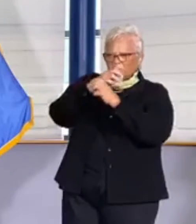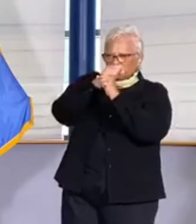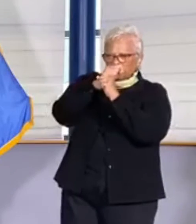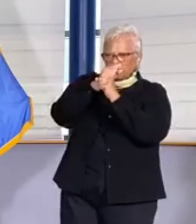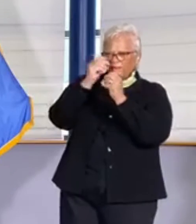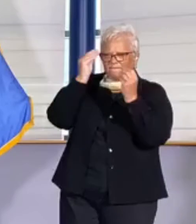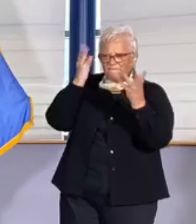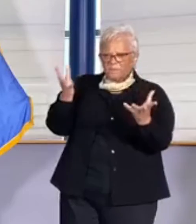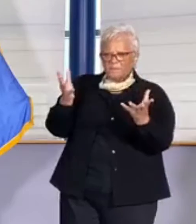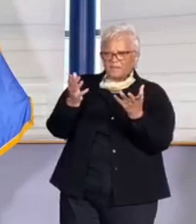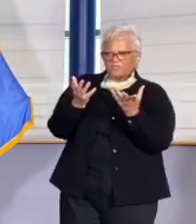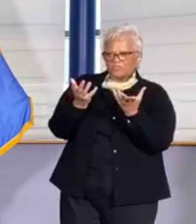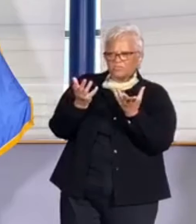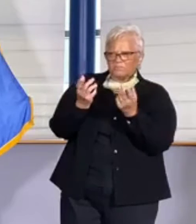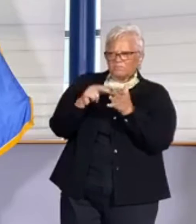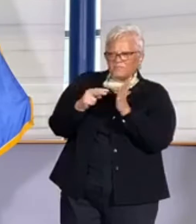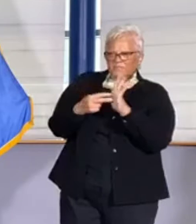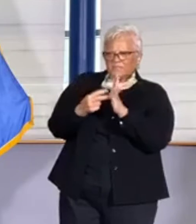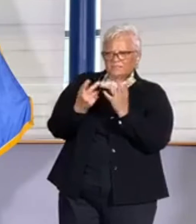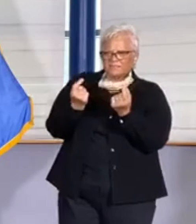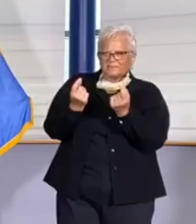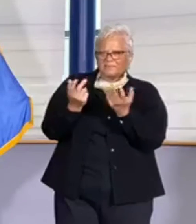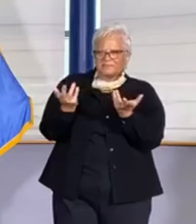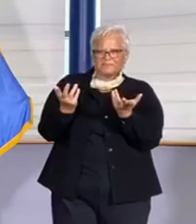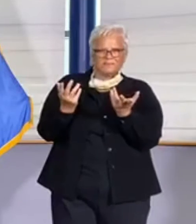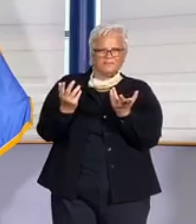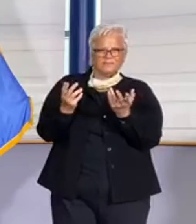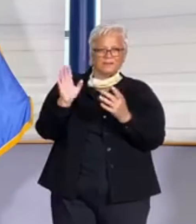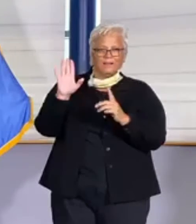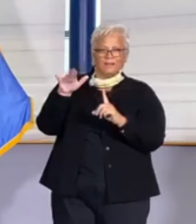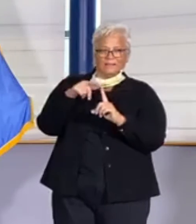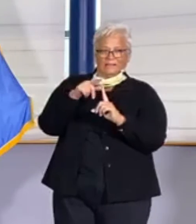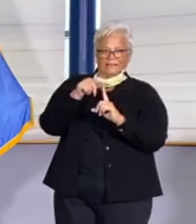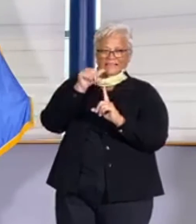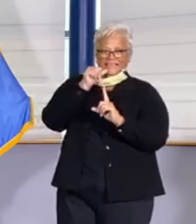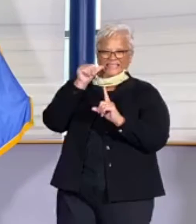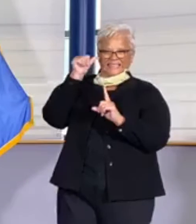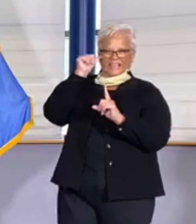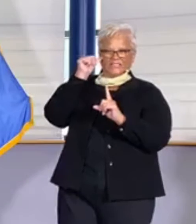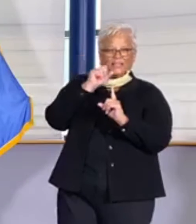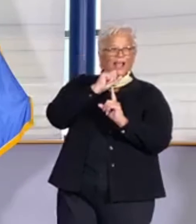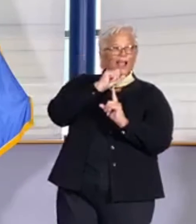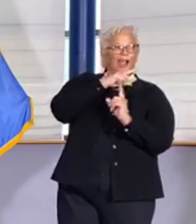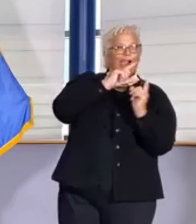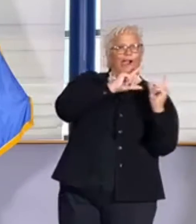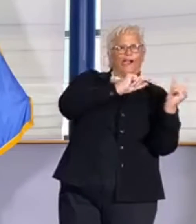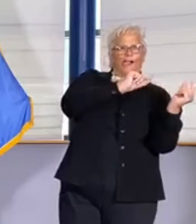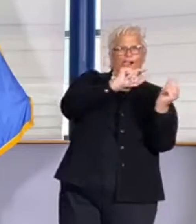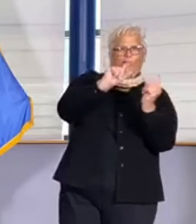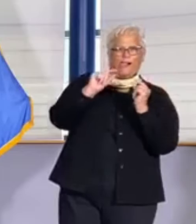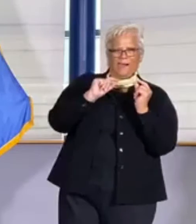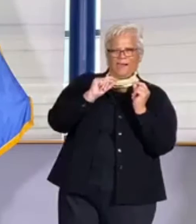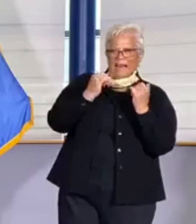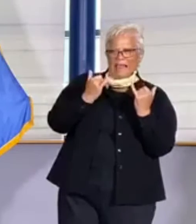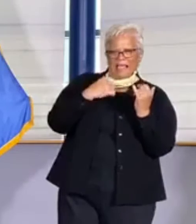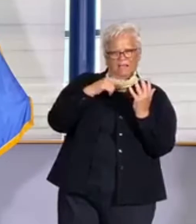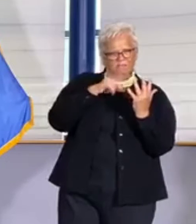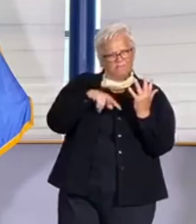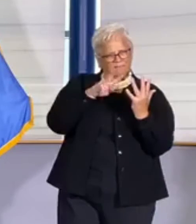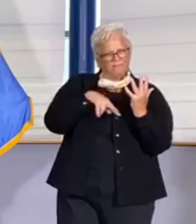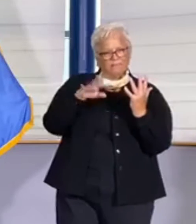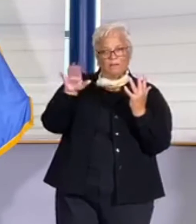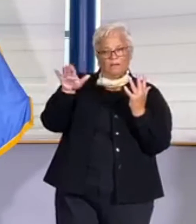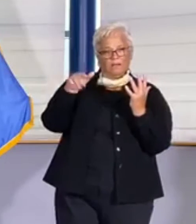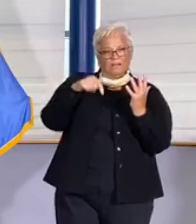although you asked for it. There was a leak yesterday of a call from Dr. Birch saying Oklahoma is one of the states she's most concerned about, which